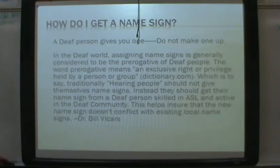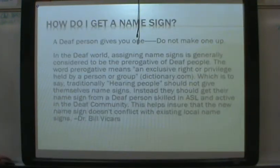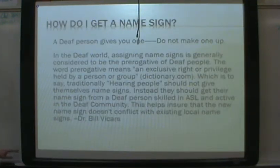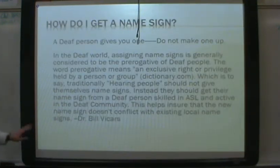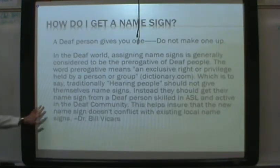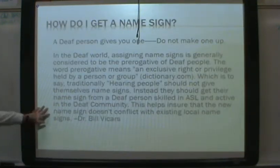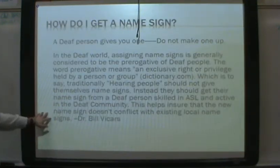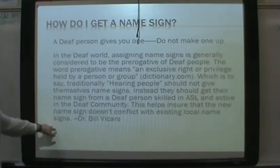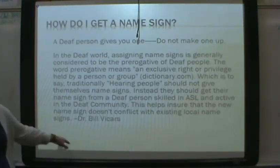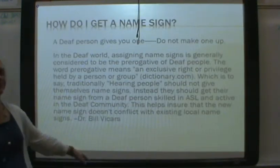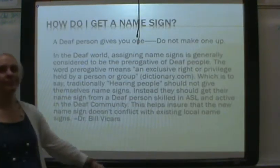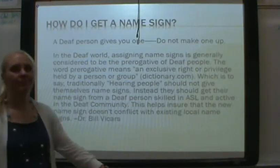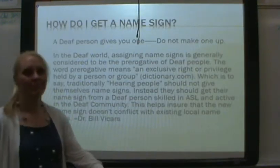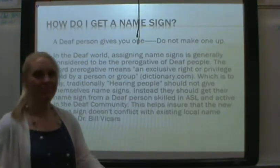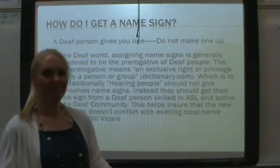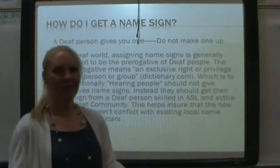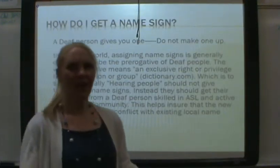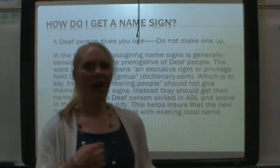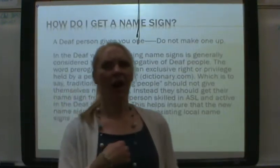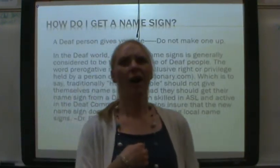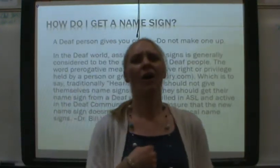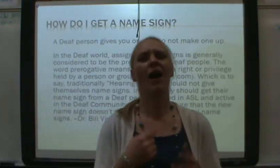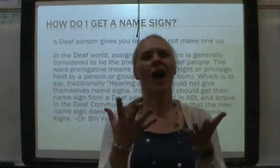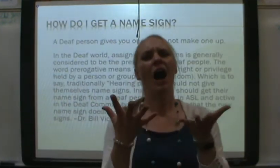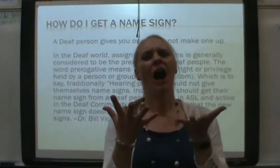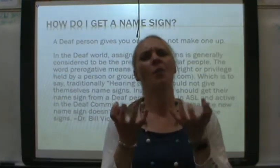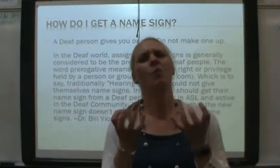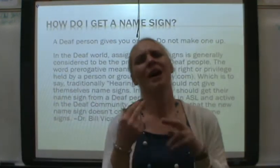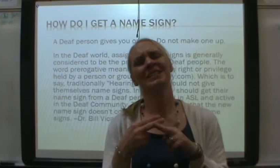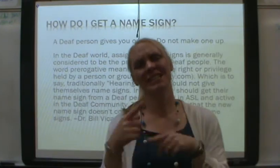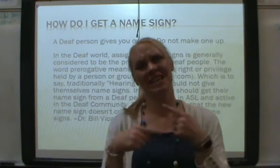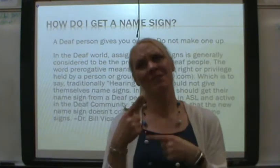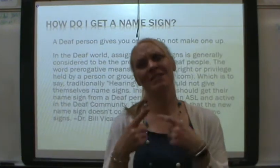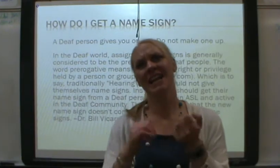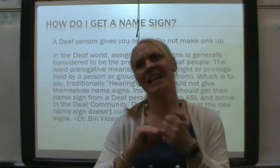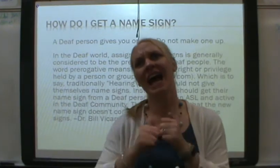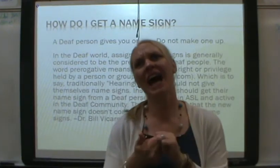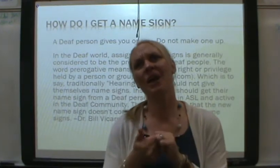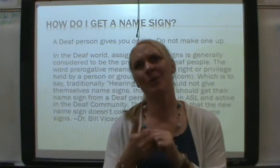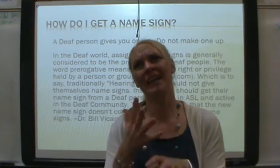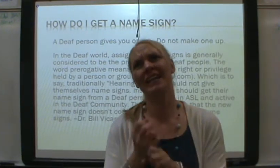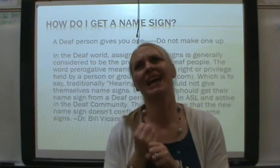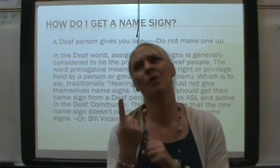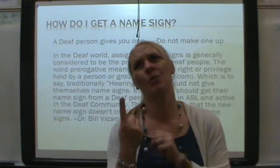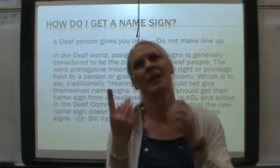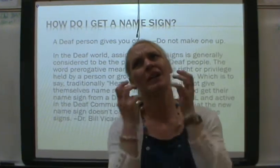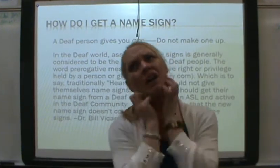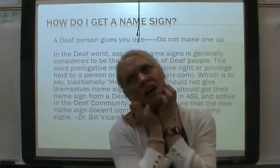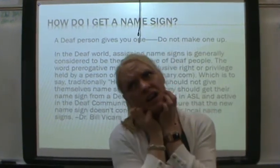Alright. Ugh! I want a name sign. How do I get one? Ugh!